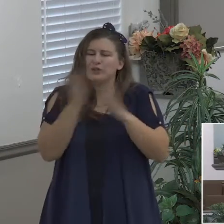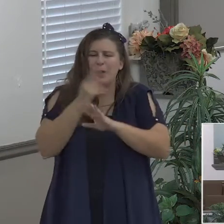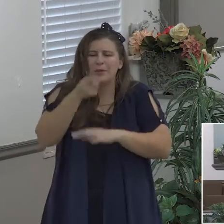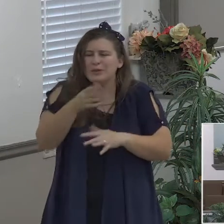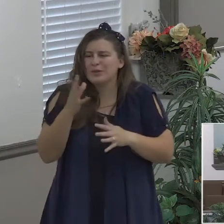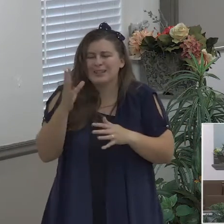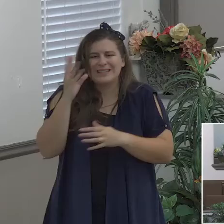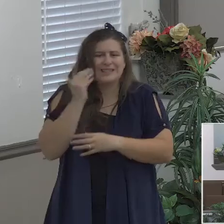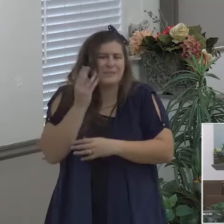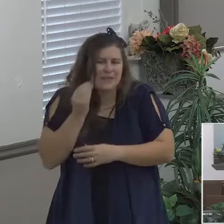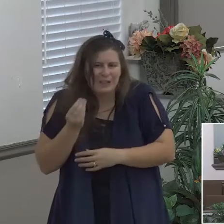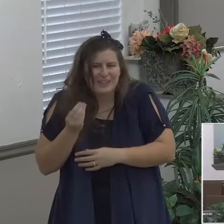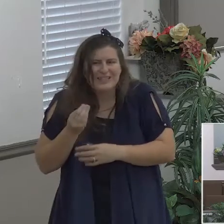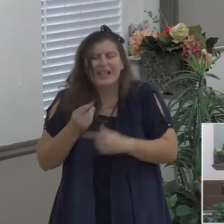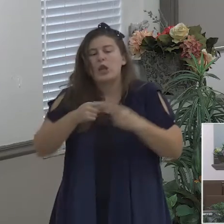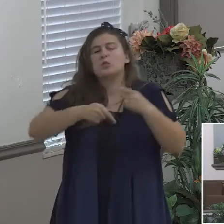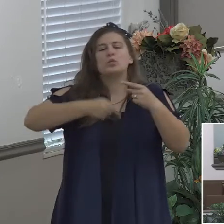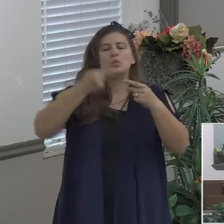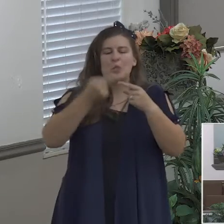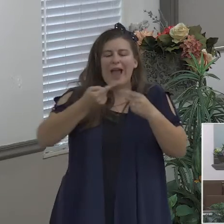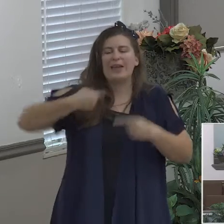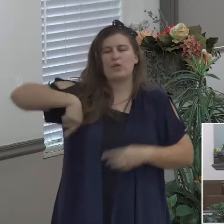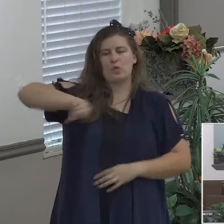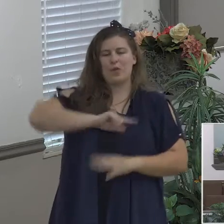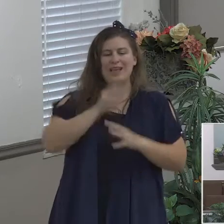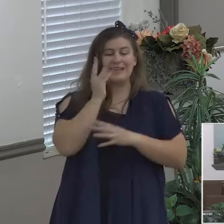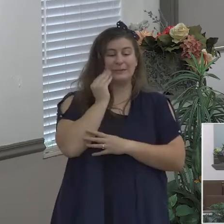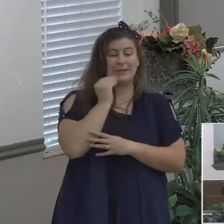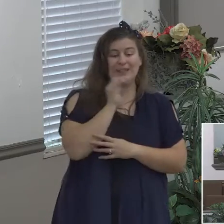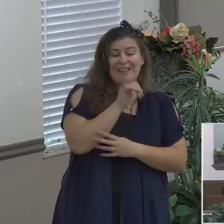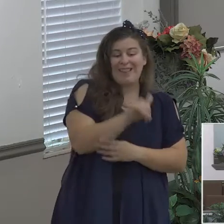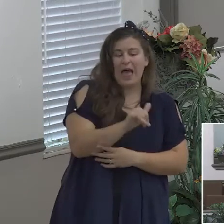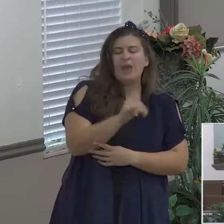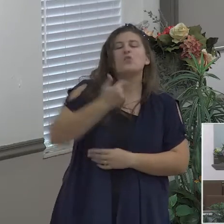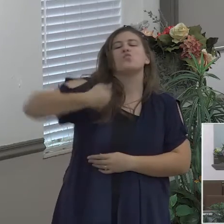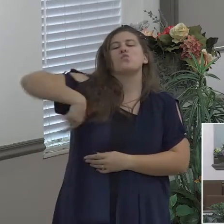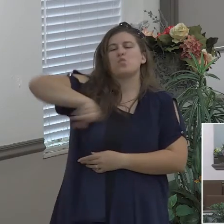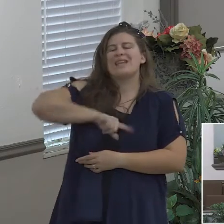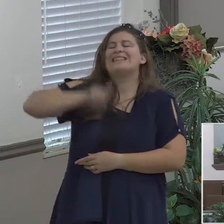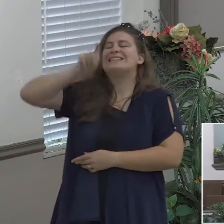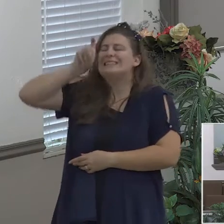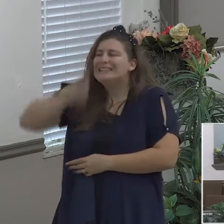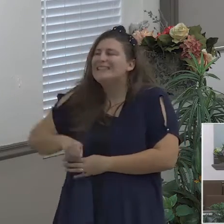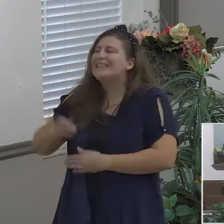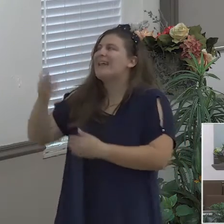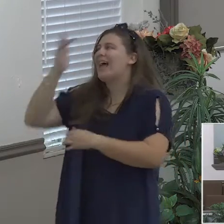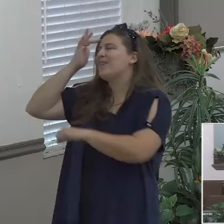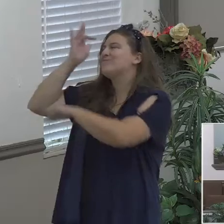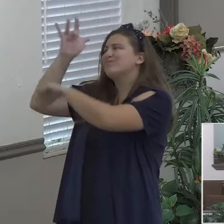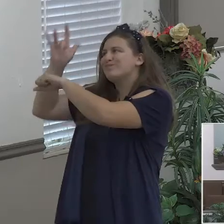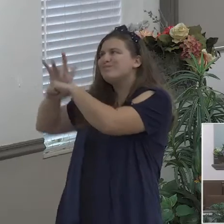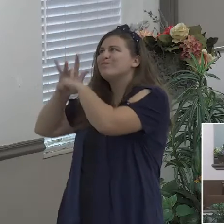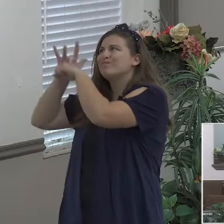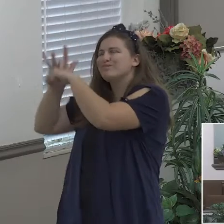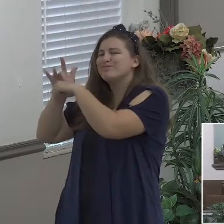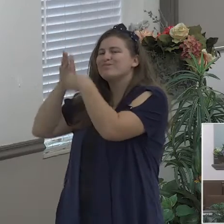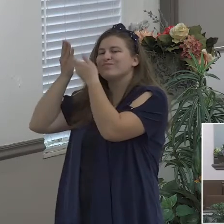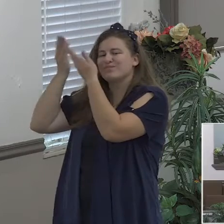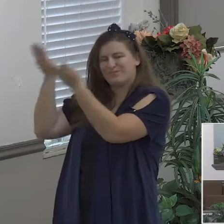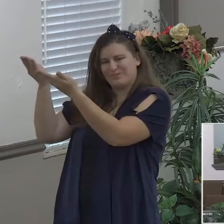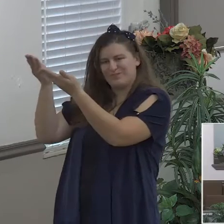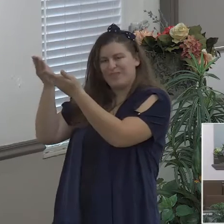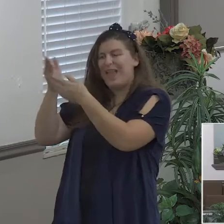our mind stayed on the Lord and that's when we need to trust the Lord according to verse four as well